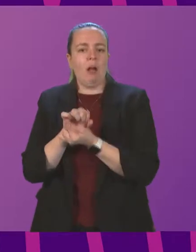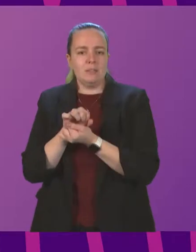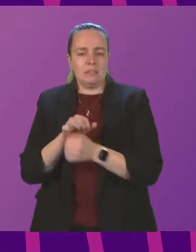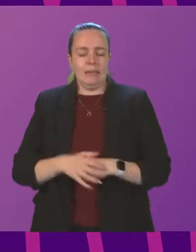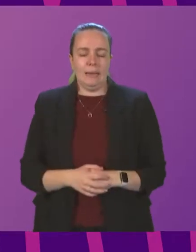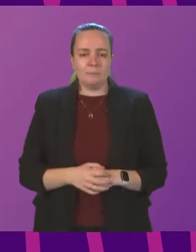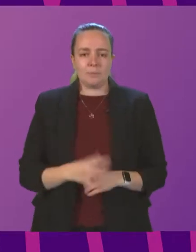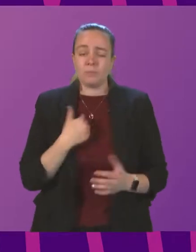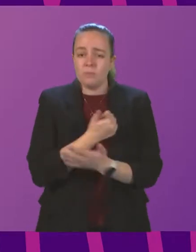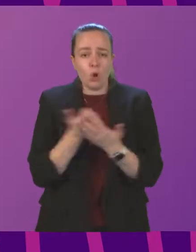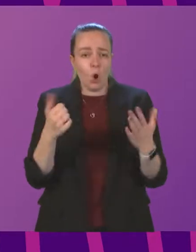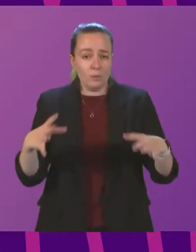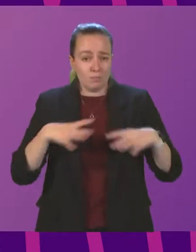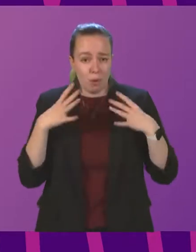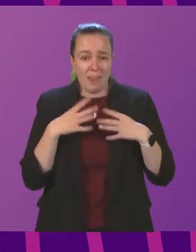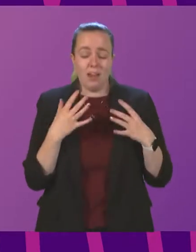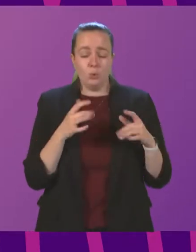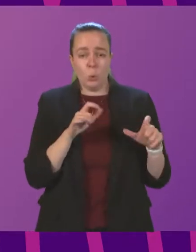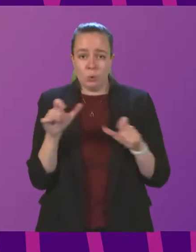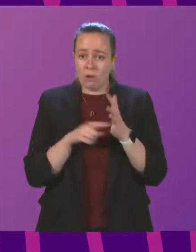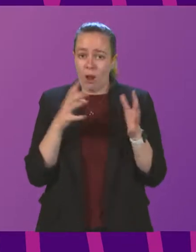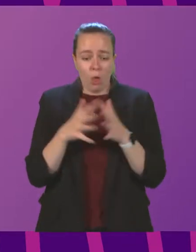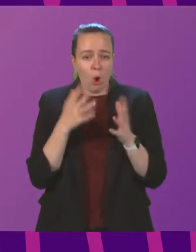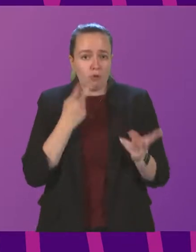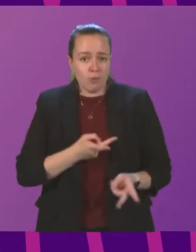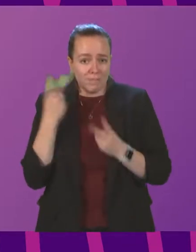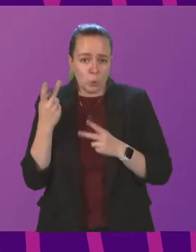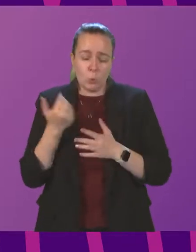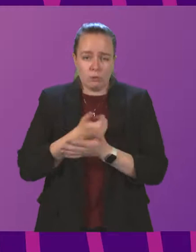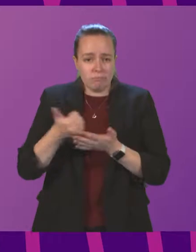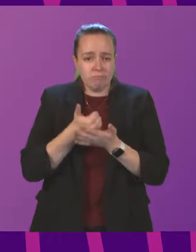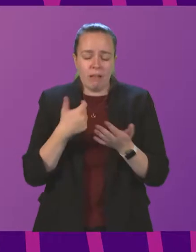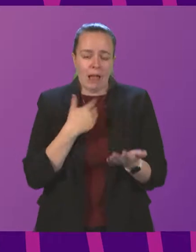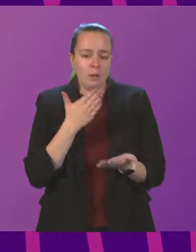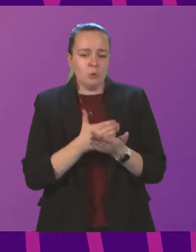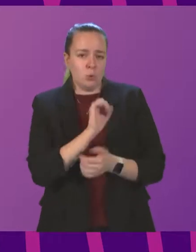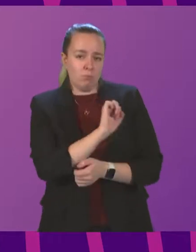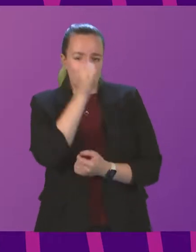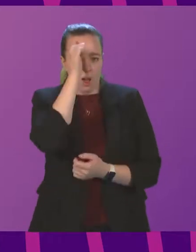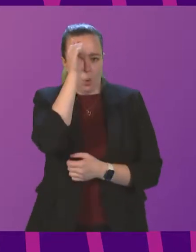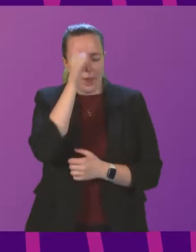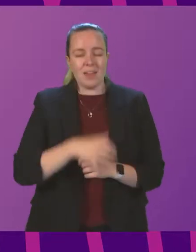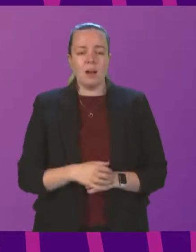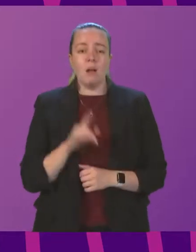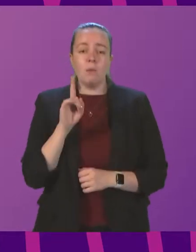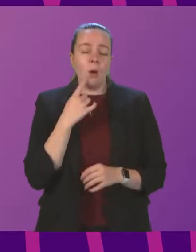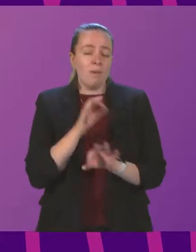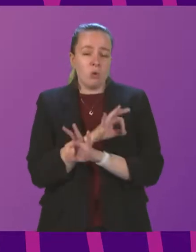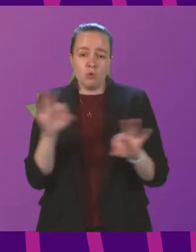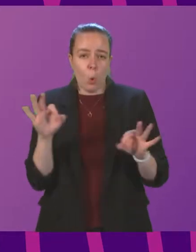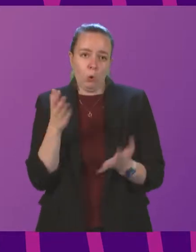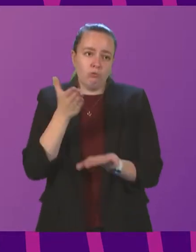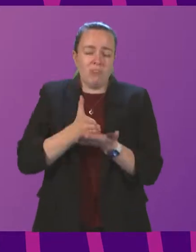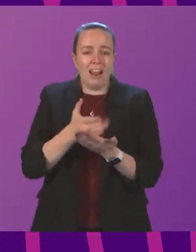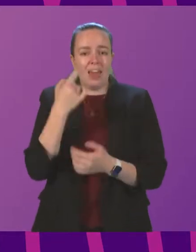We're always prepared to keep the law under review, as I'm sure the member would be aware. But we have no real evidence